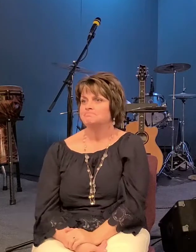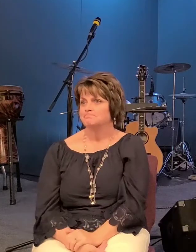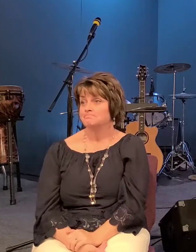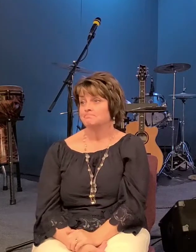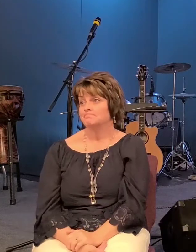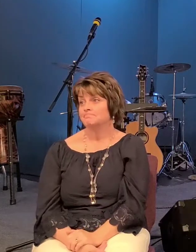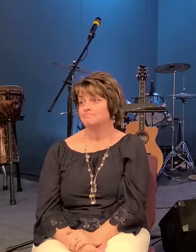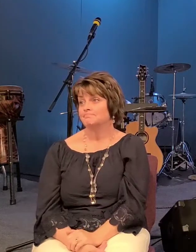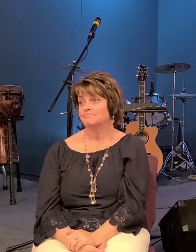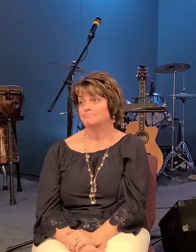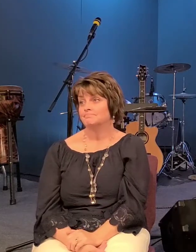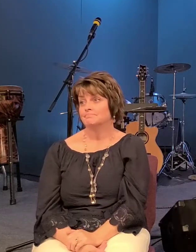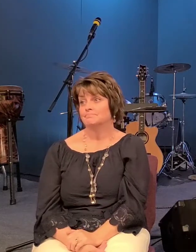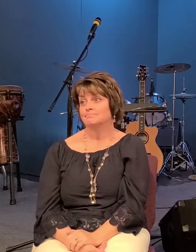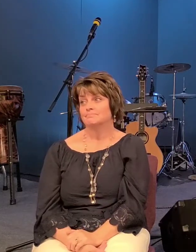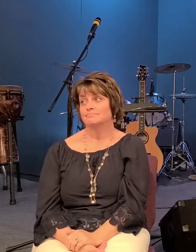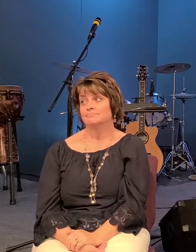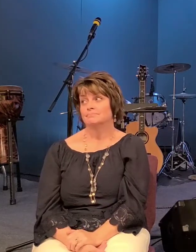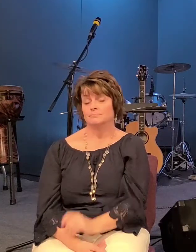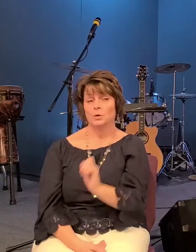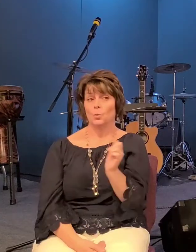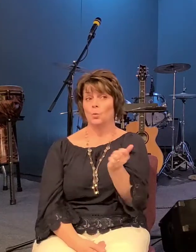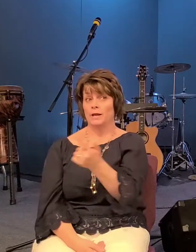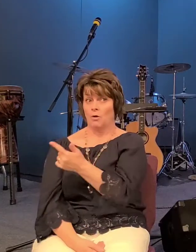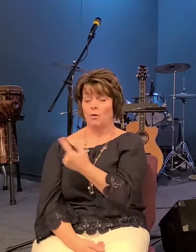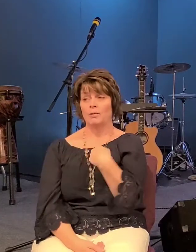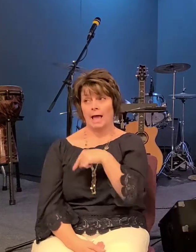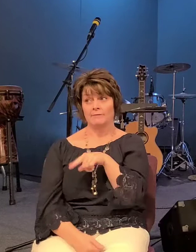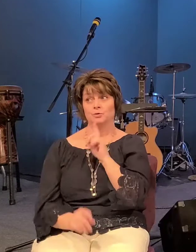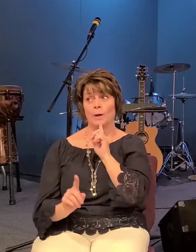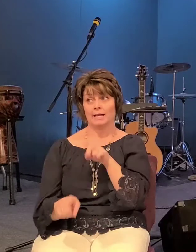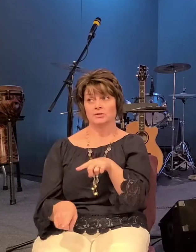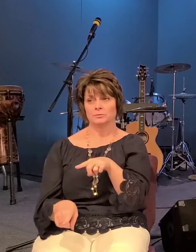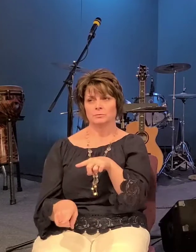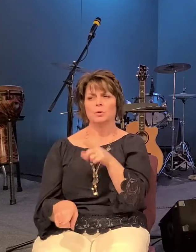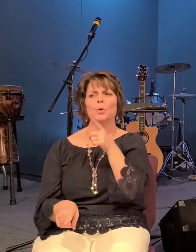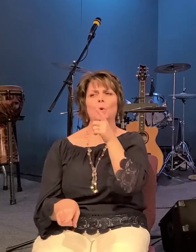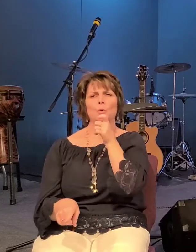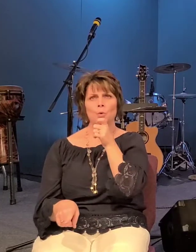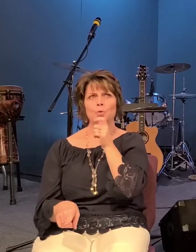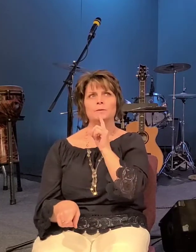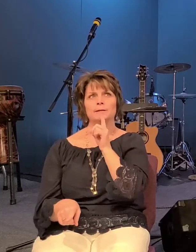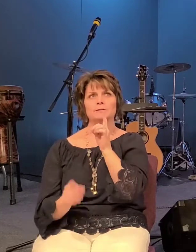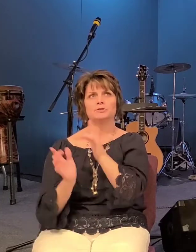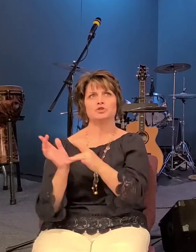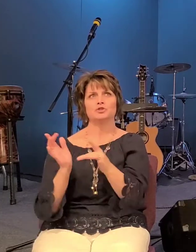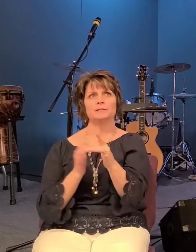because we all have to answer that question who is jesus to me